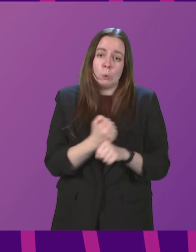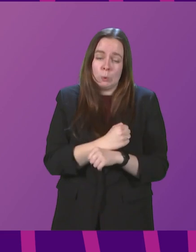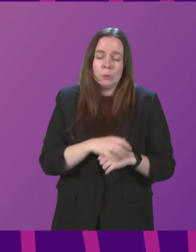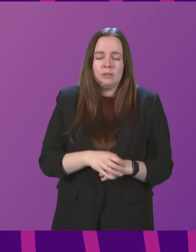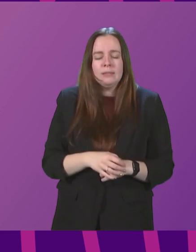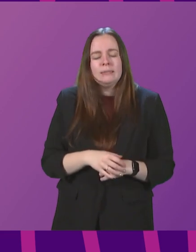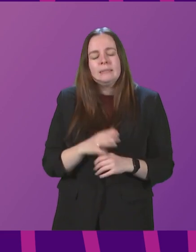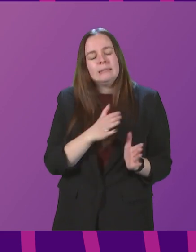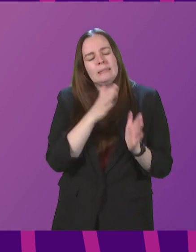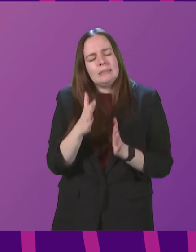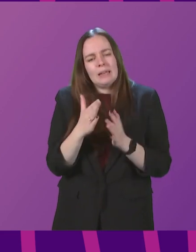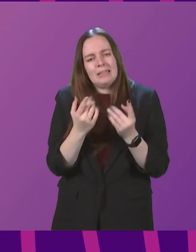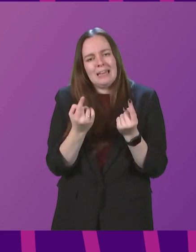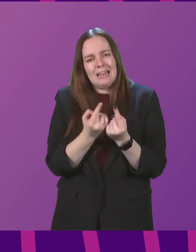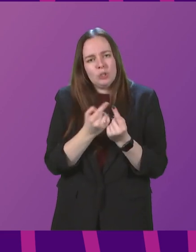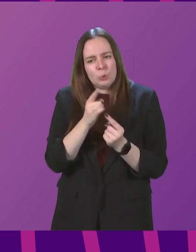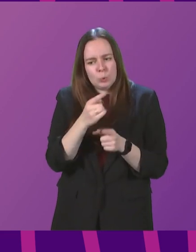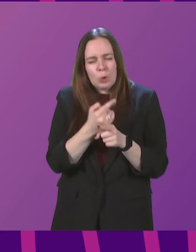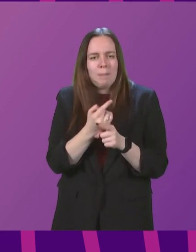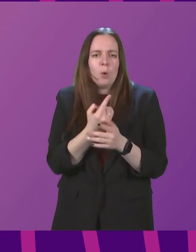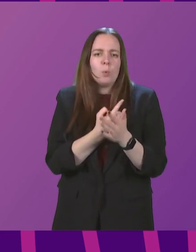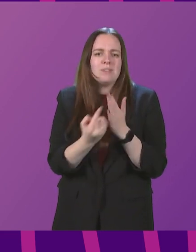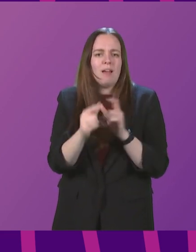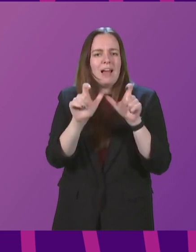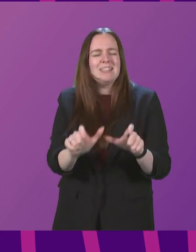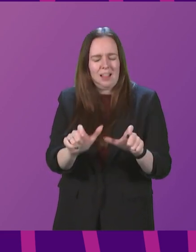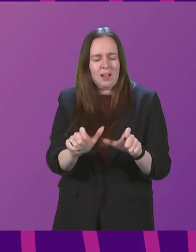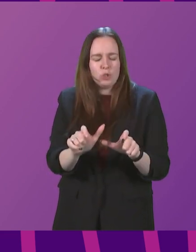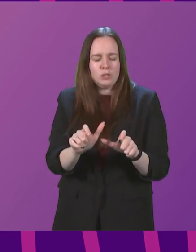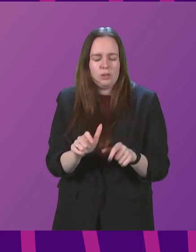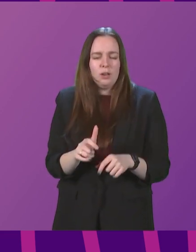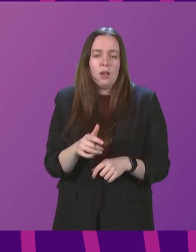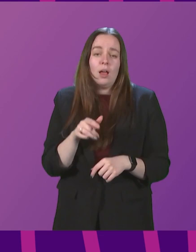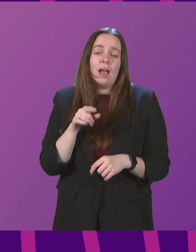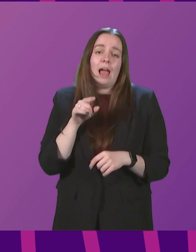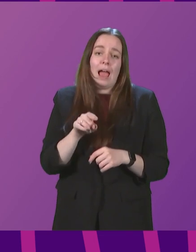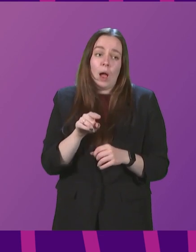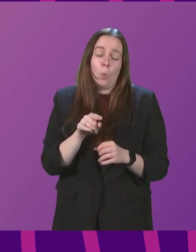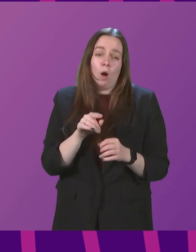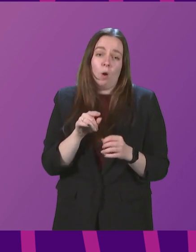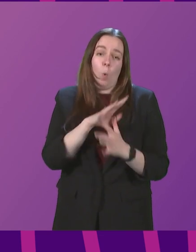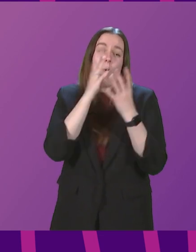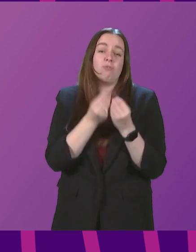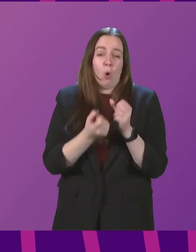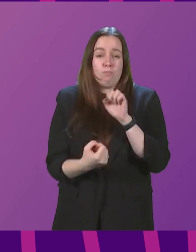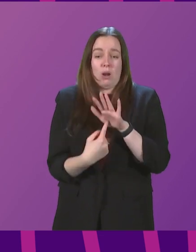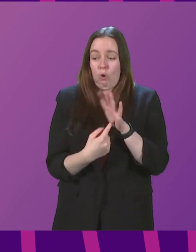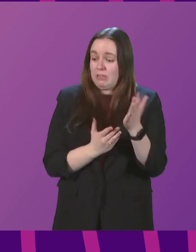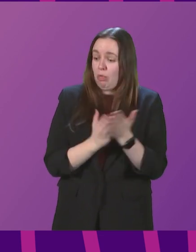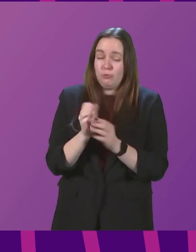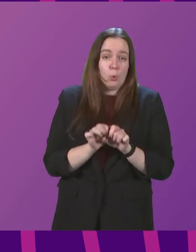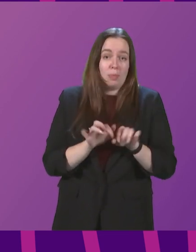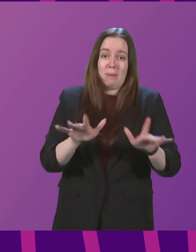Looking specifically at the issue of self-isolation, let me say here, our overriding priority throughout the pandemic,